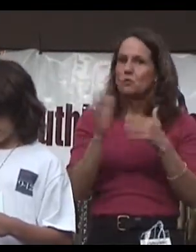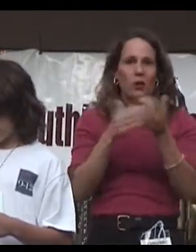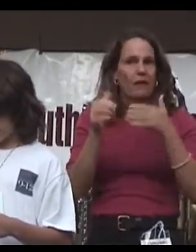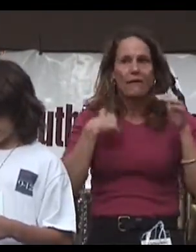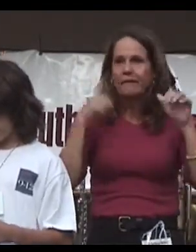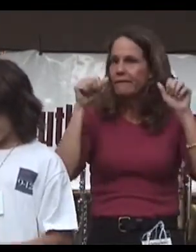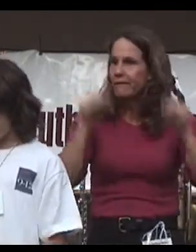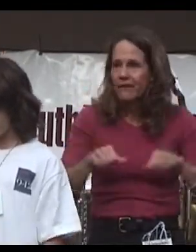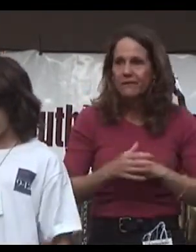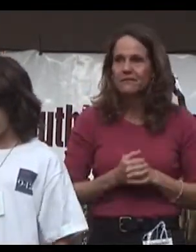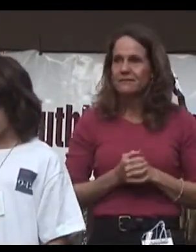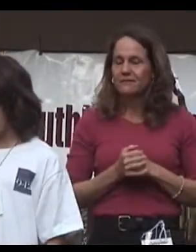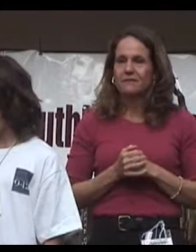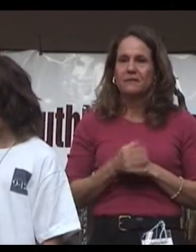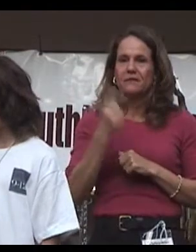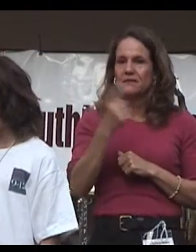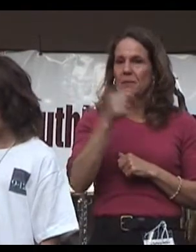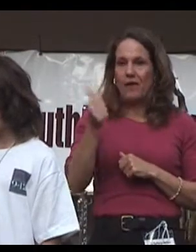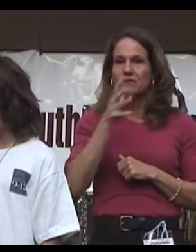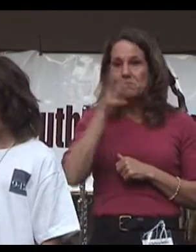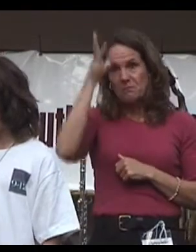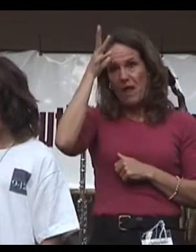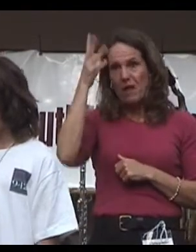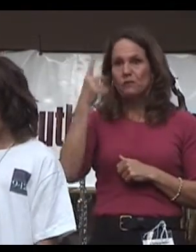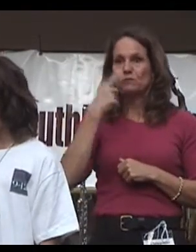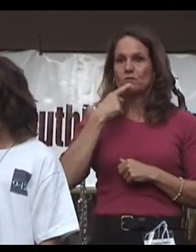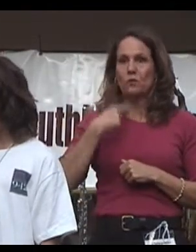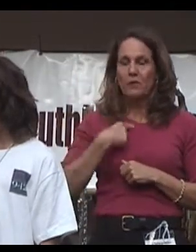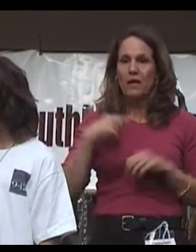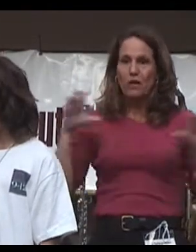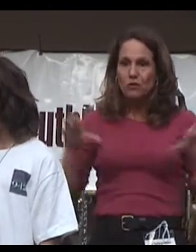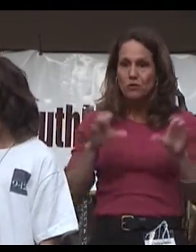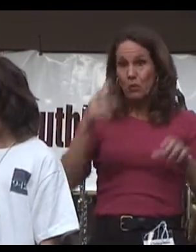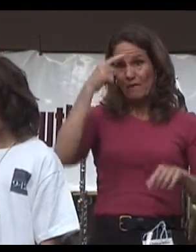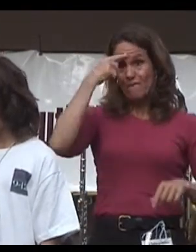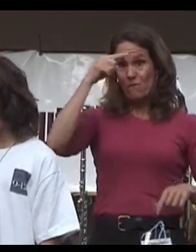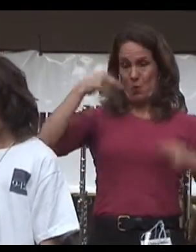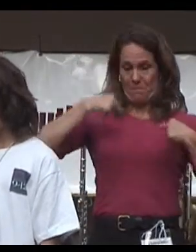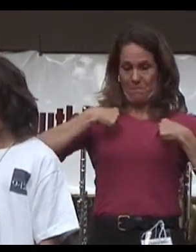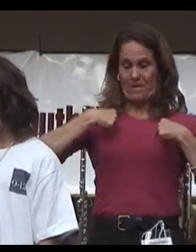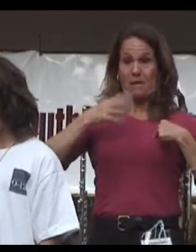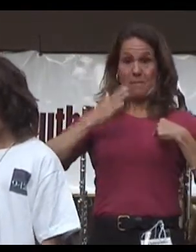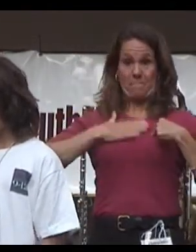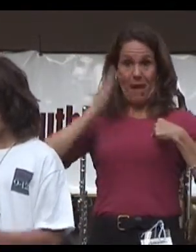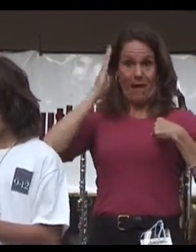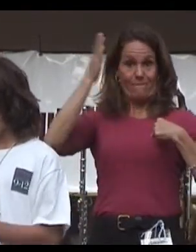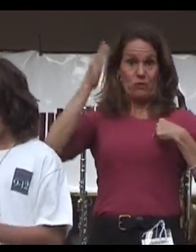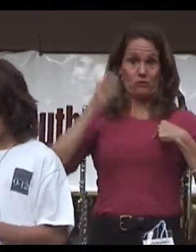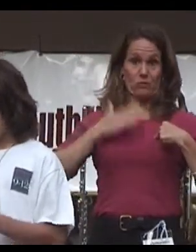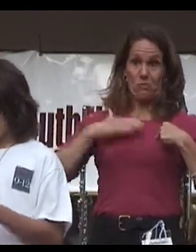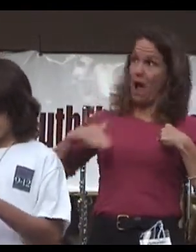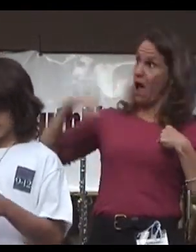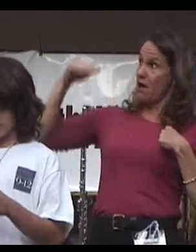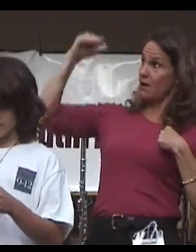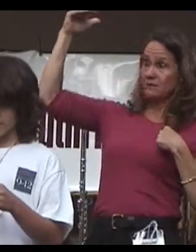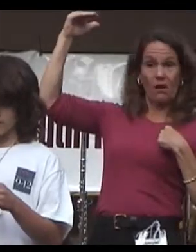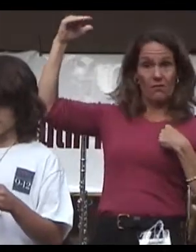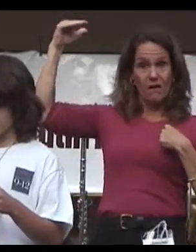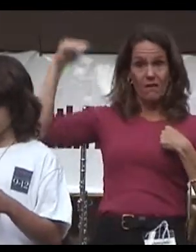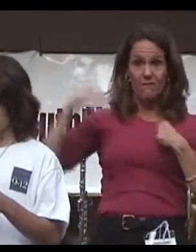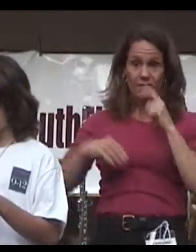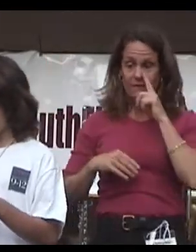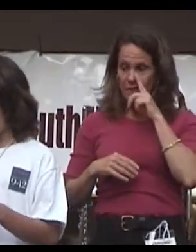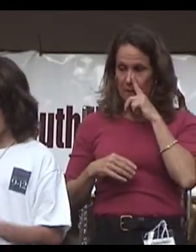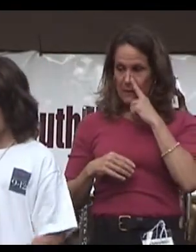something else my parents told me was that they're doing this for me, my future, my adult life. They're doing